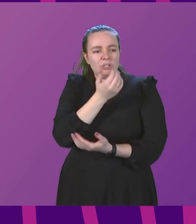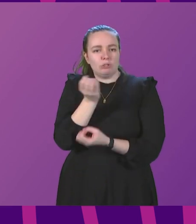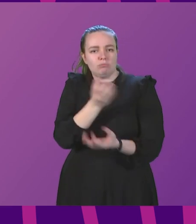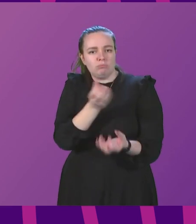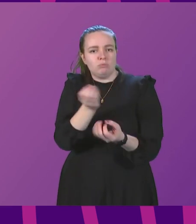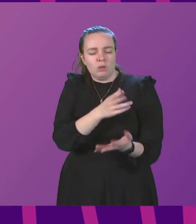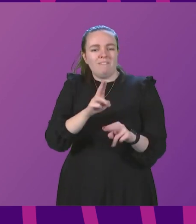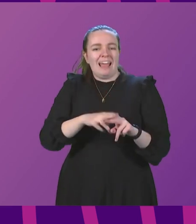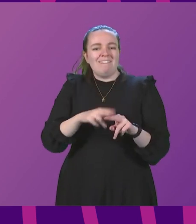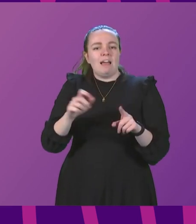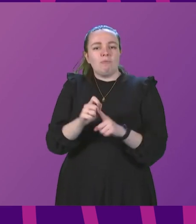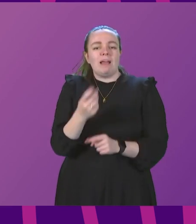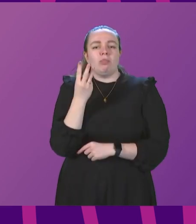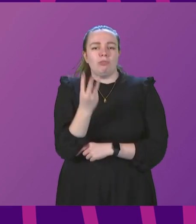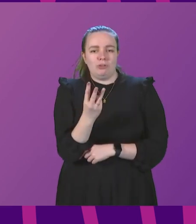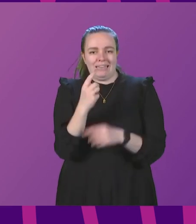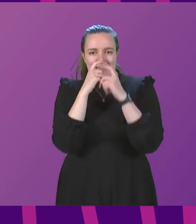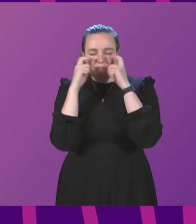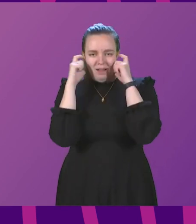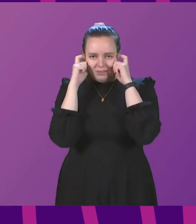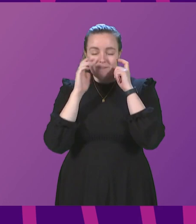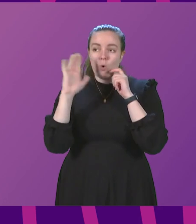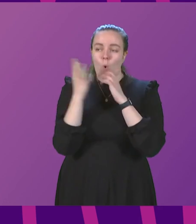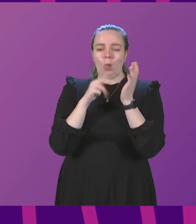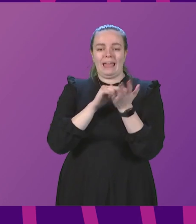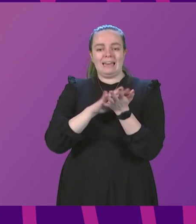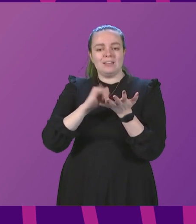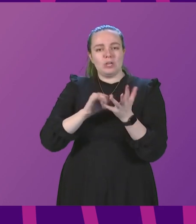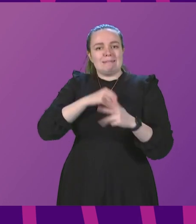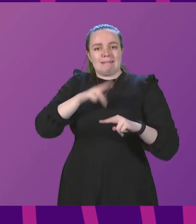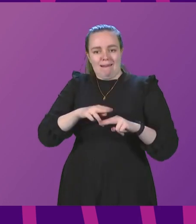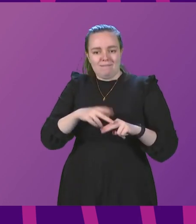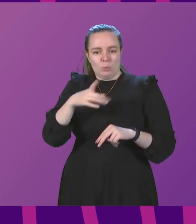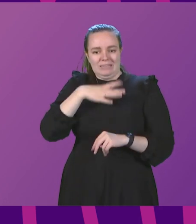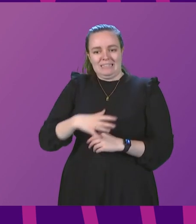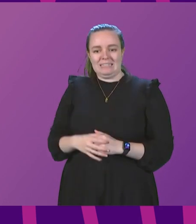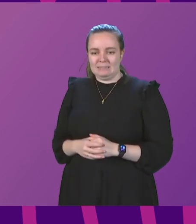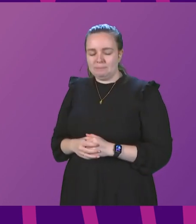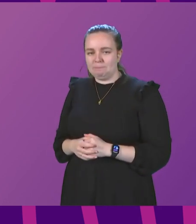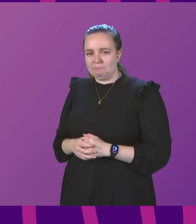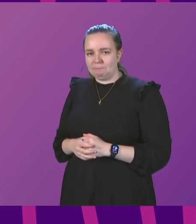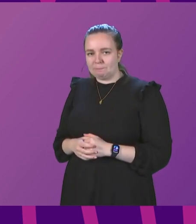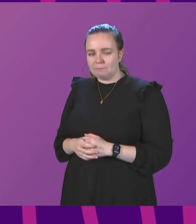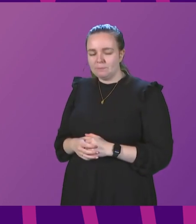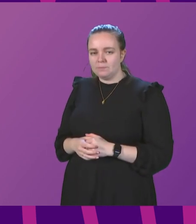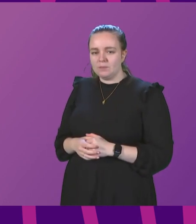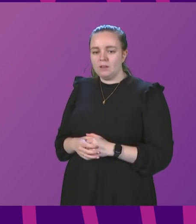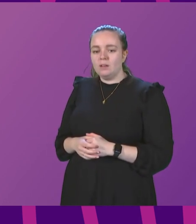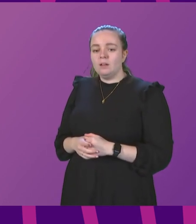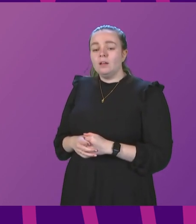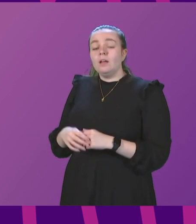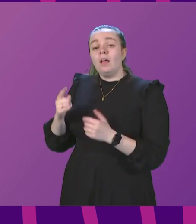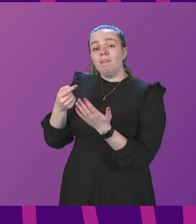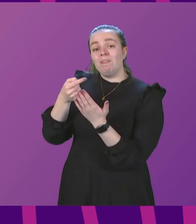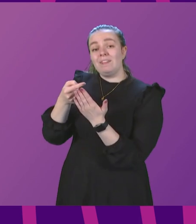obtained of FFP3 masks for all NHS staff who need them? First Minister. The guidance